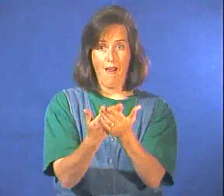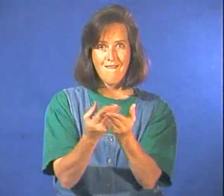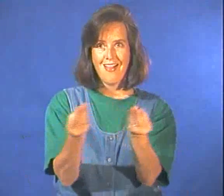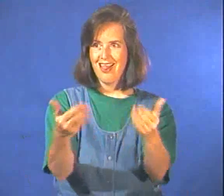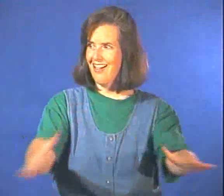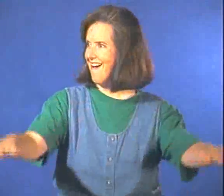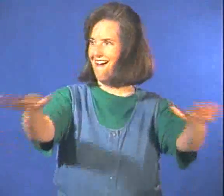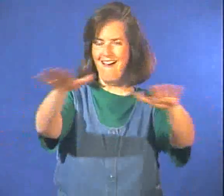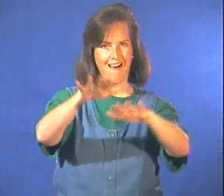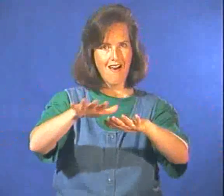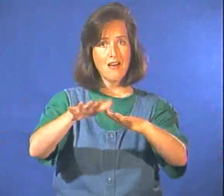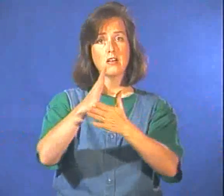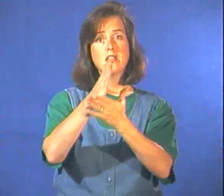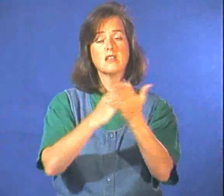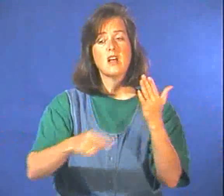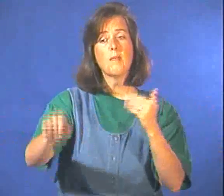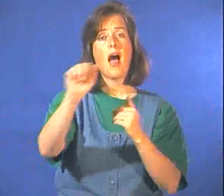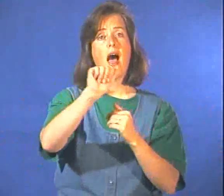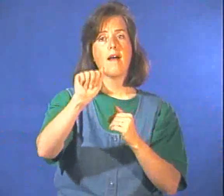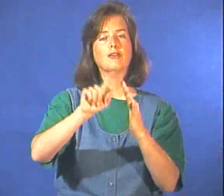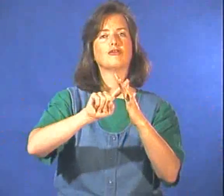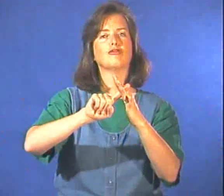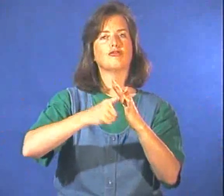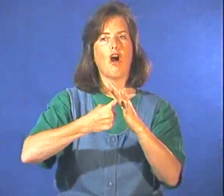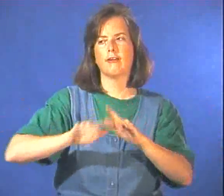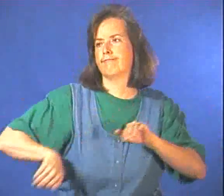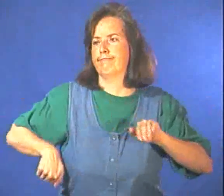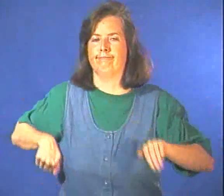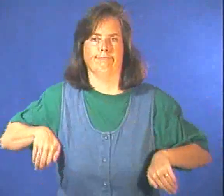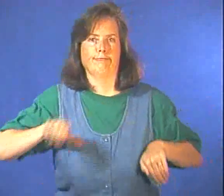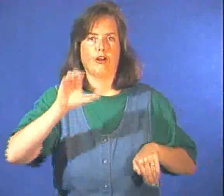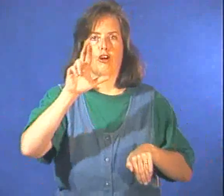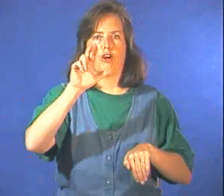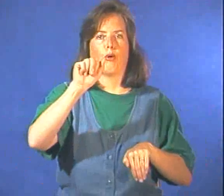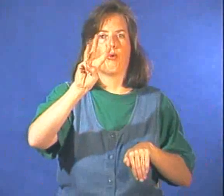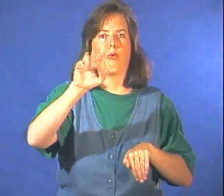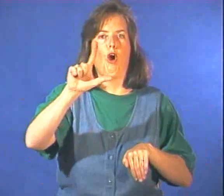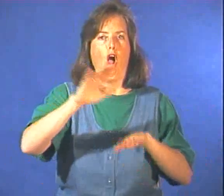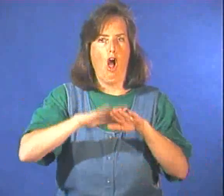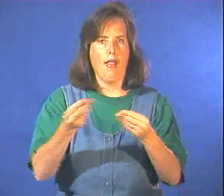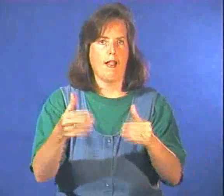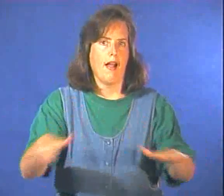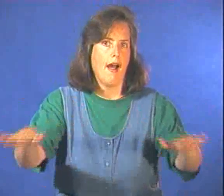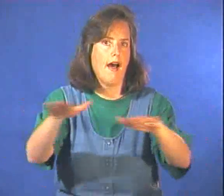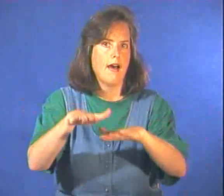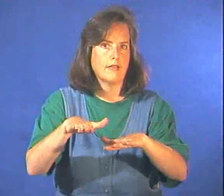Once on land, amphibians either crawl about slowly on their legs,